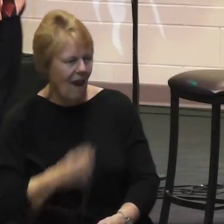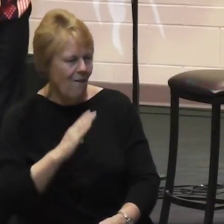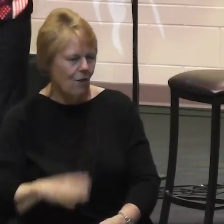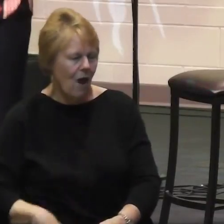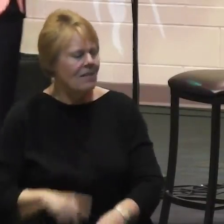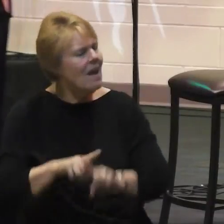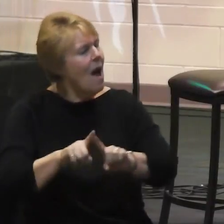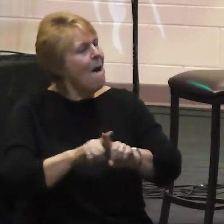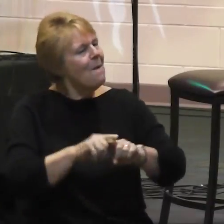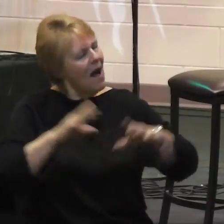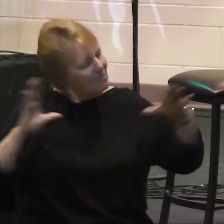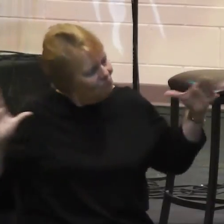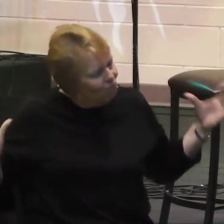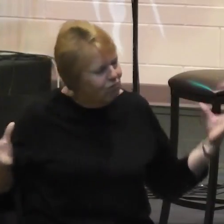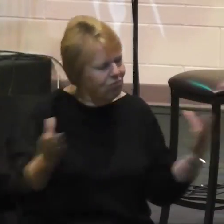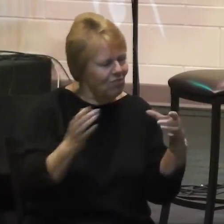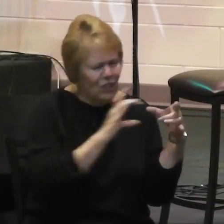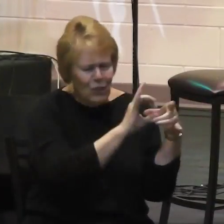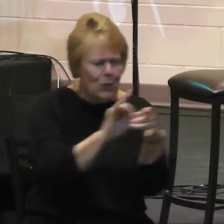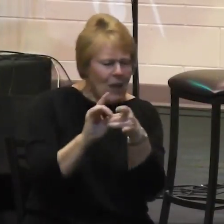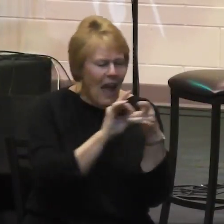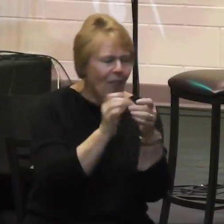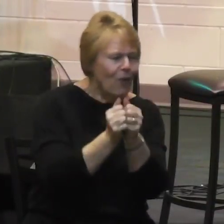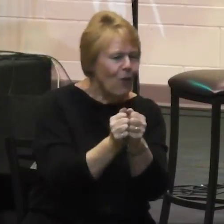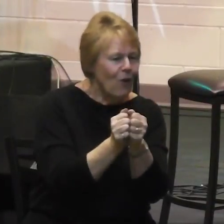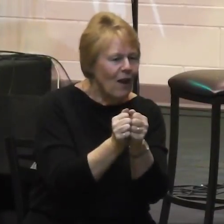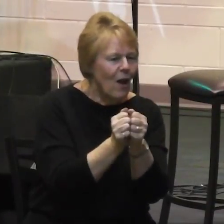whole body of Christ.